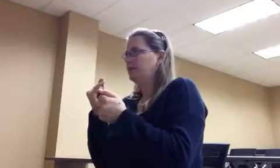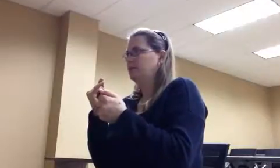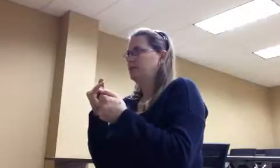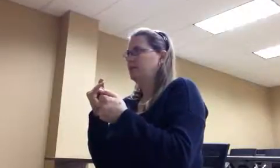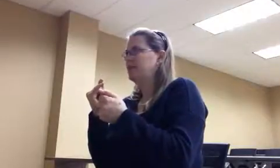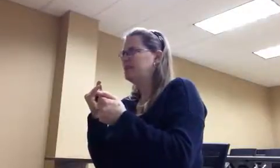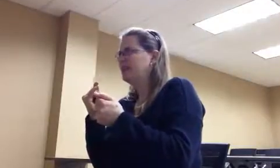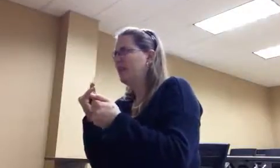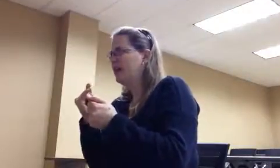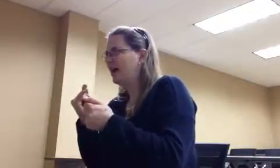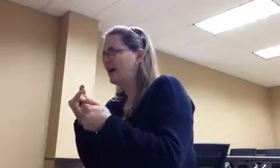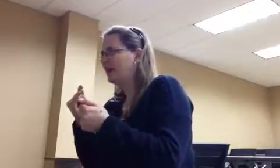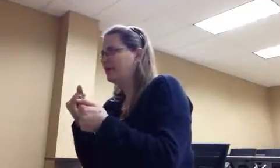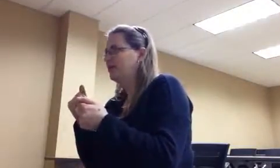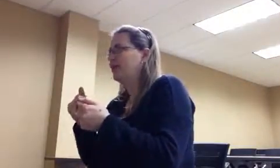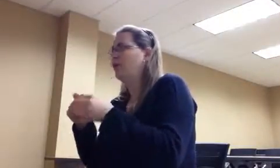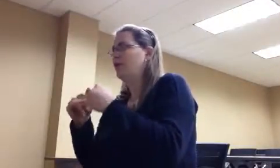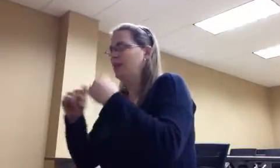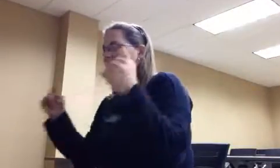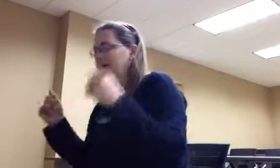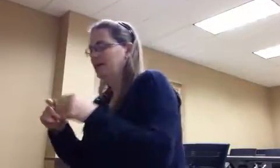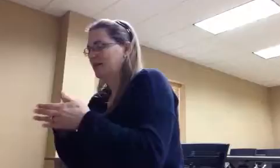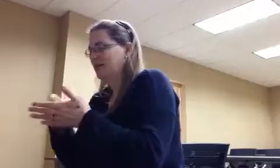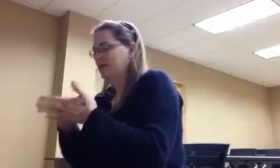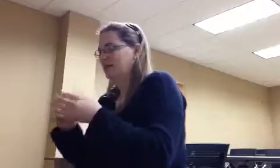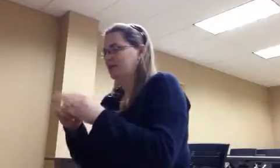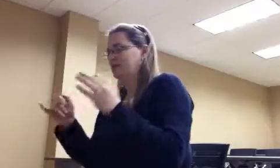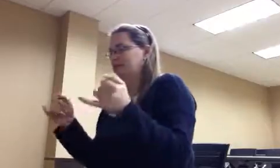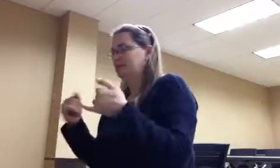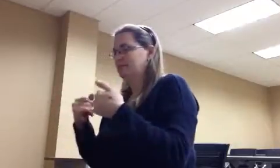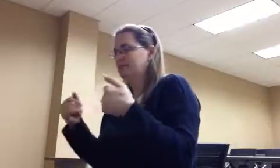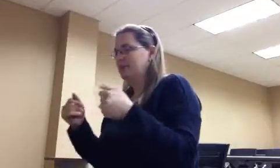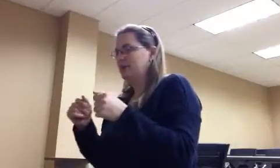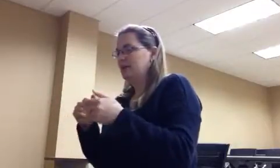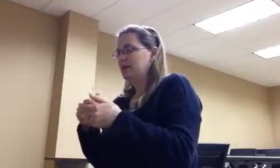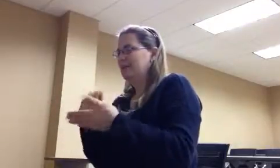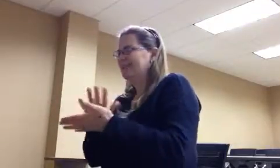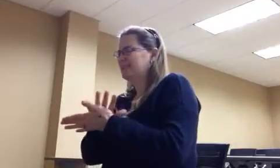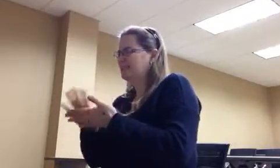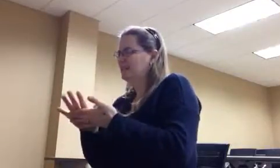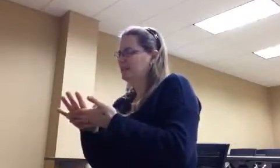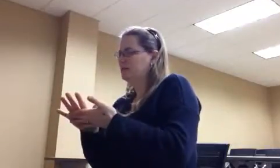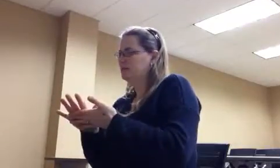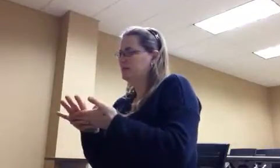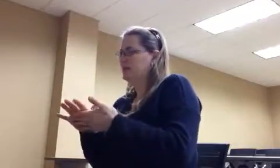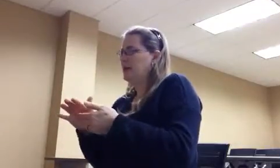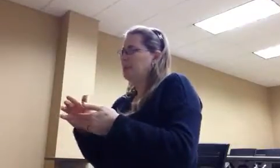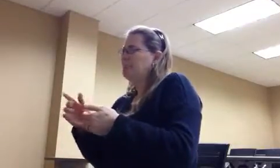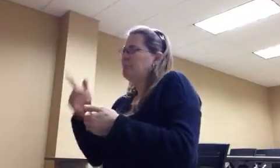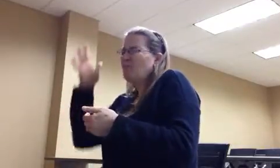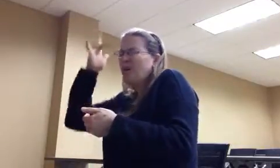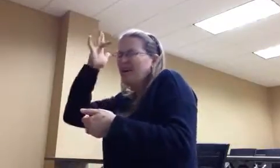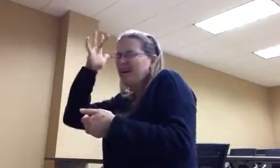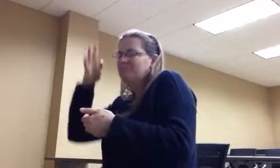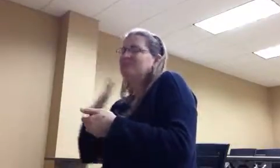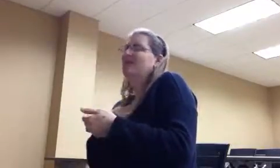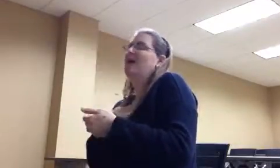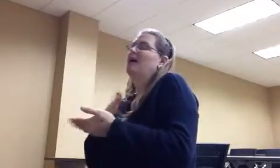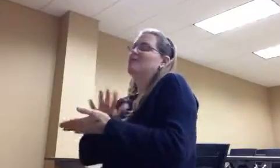you're like, I would describe myself as nice because I'm nice. That's not